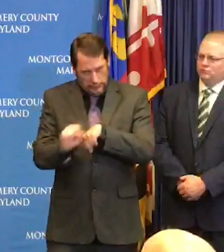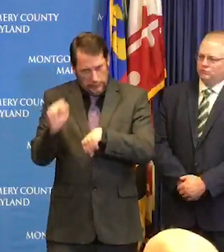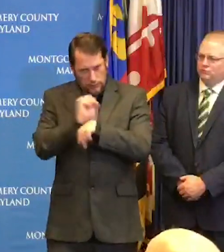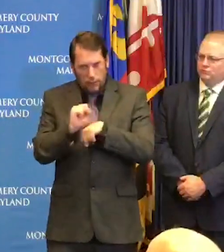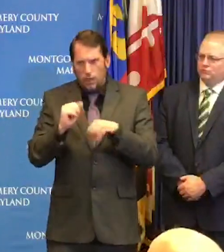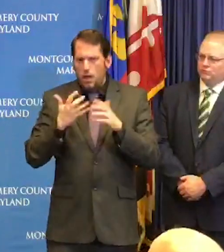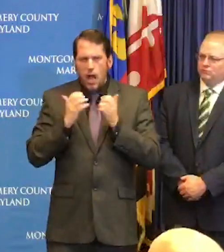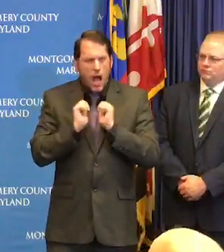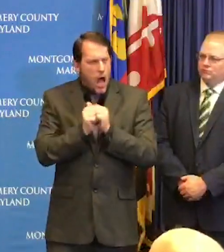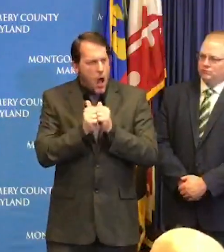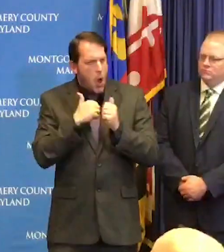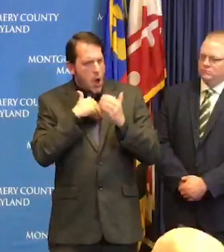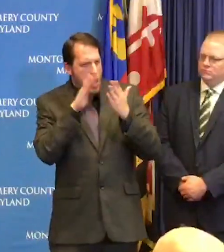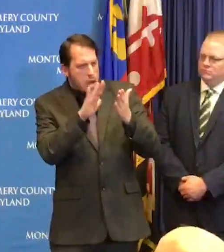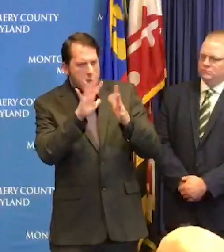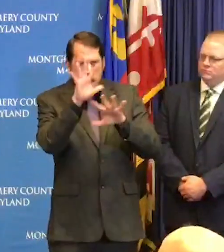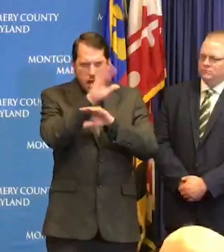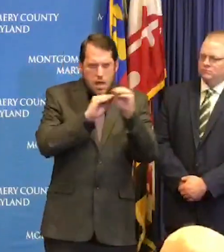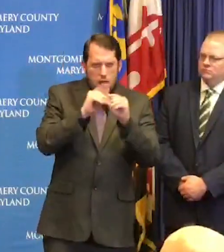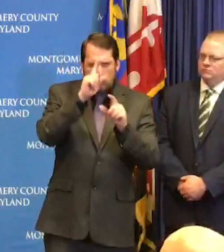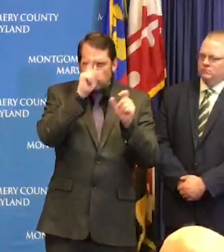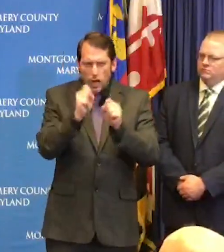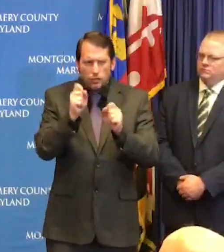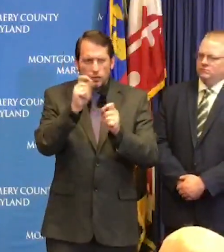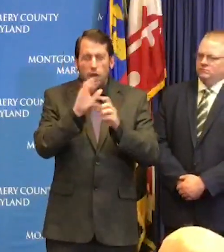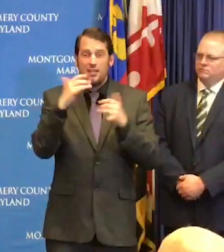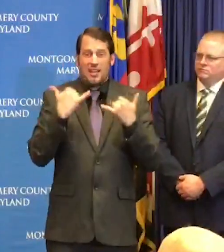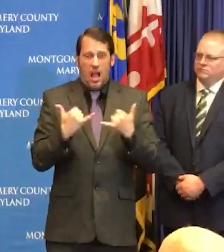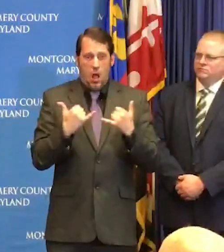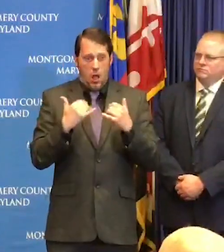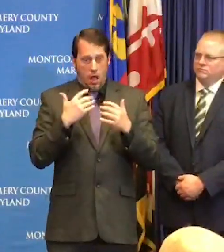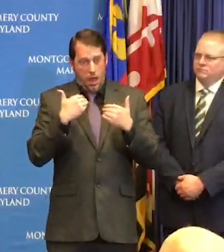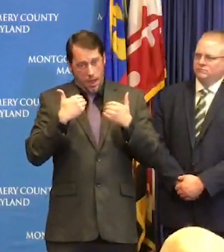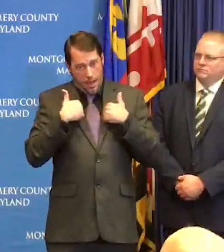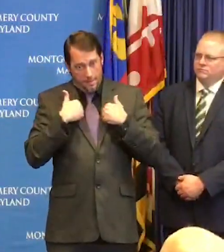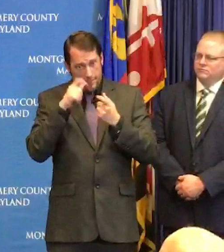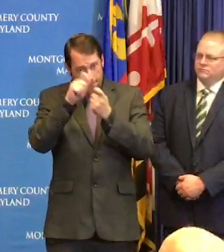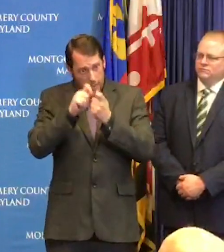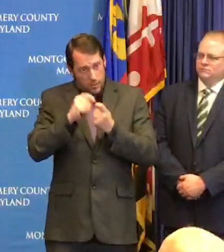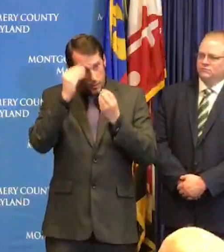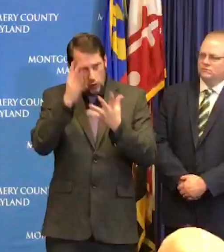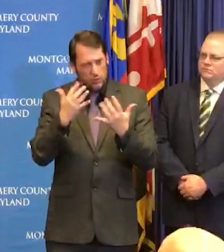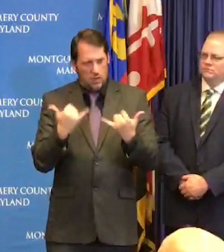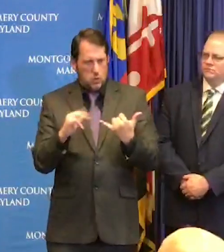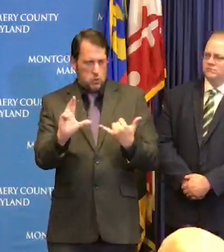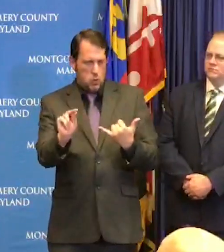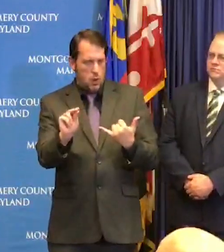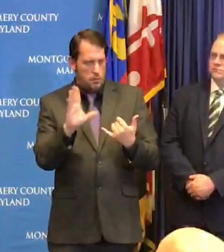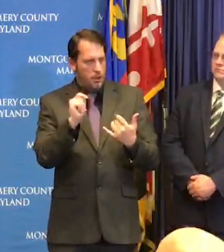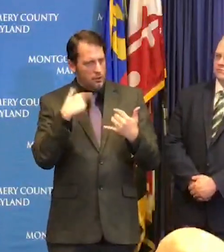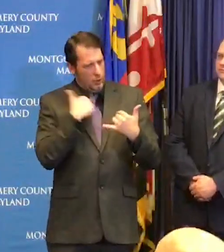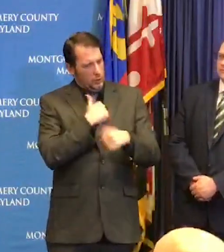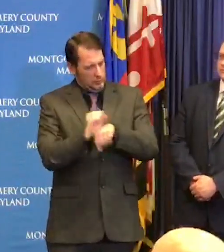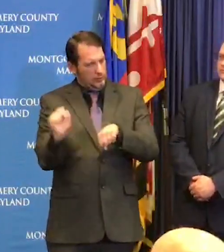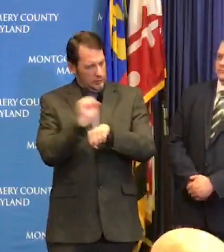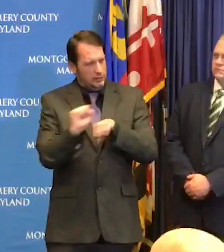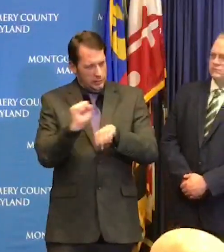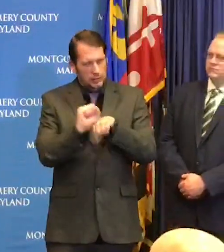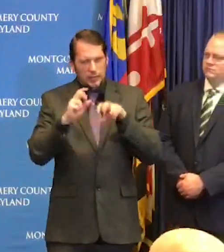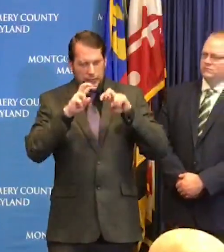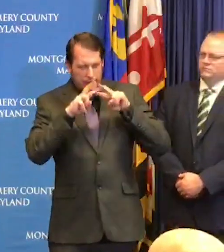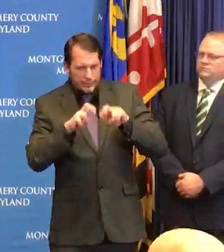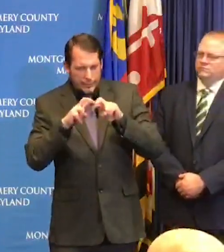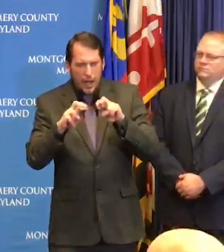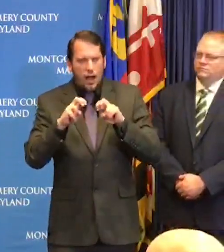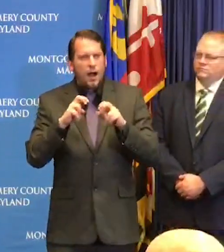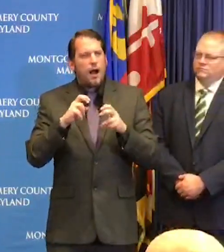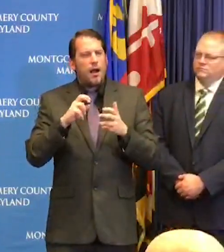you know again no specifics could potentially include something like that in addition to looking at our capacity as well as looking at other jurisdictions to see